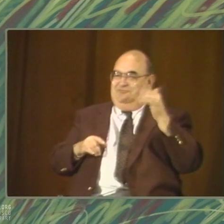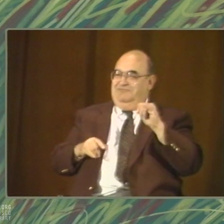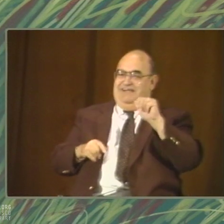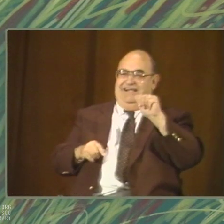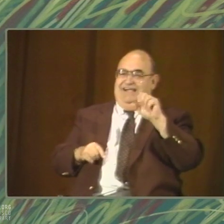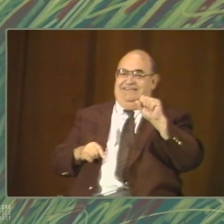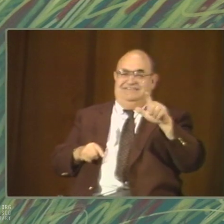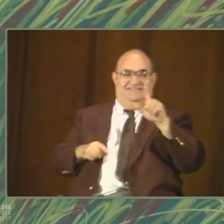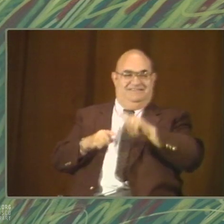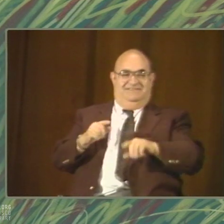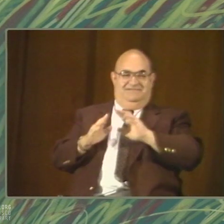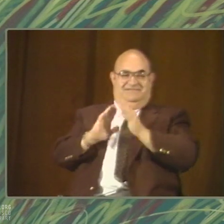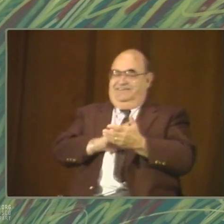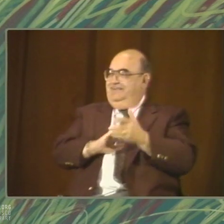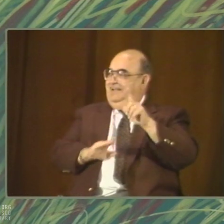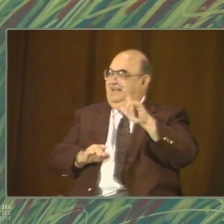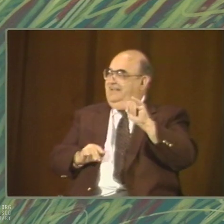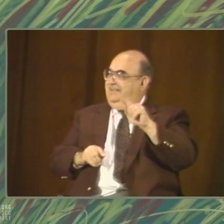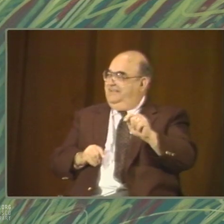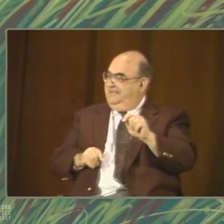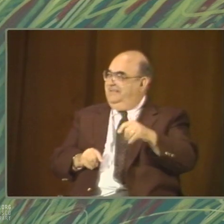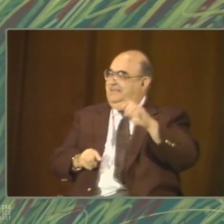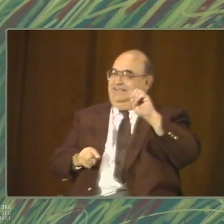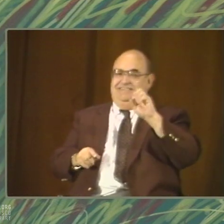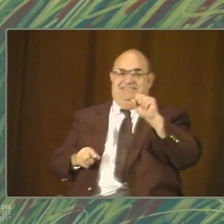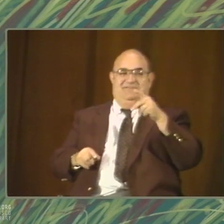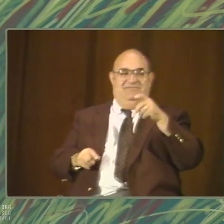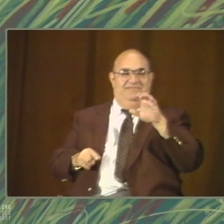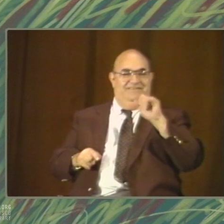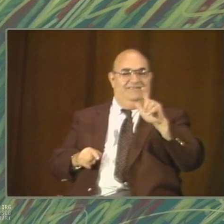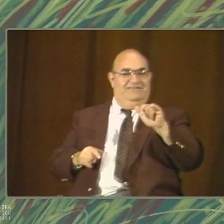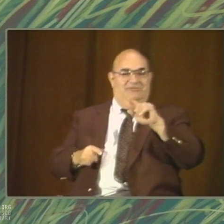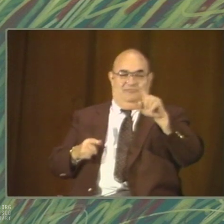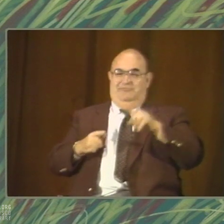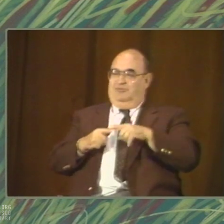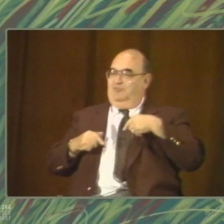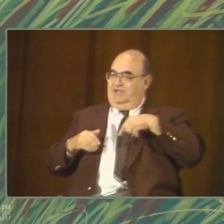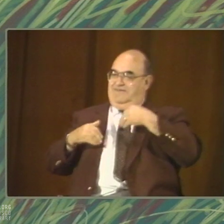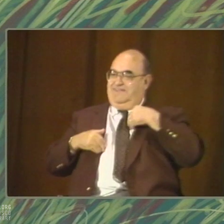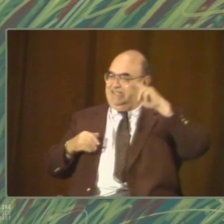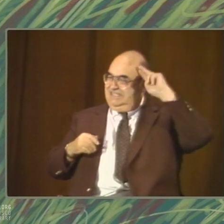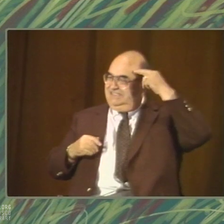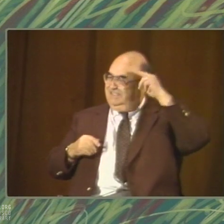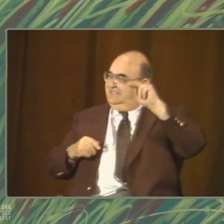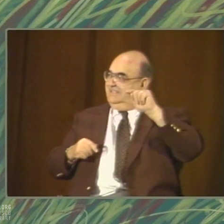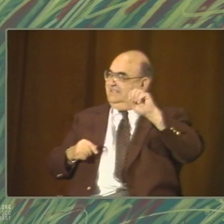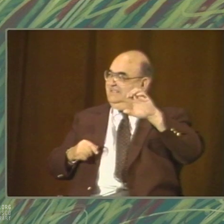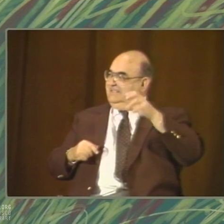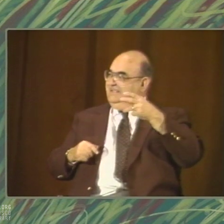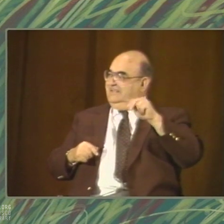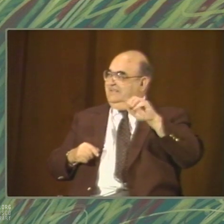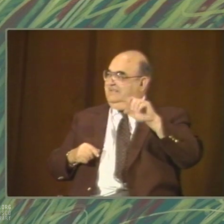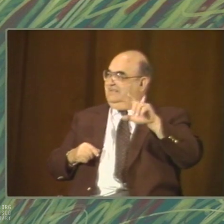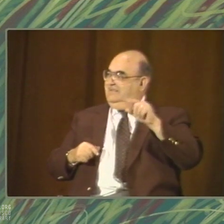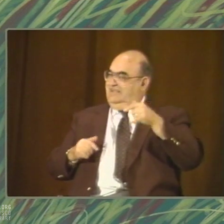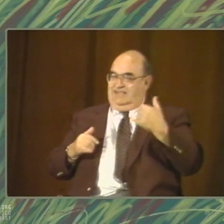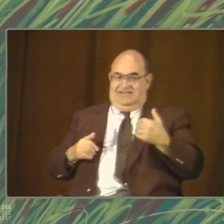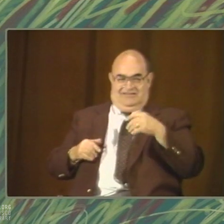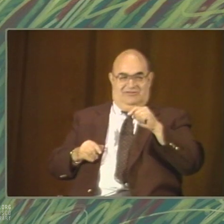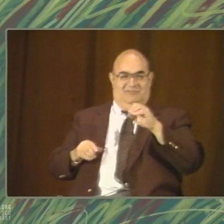works in ASL should be considered literature, especially since we have the technology to record and preserve